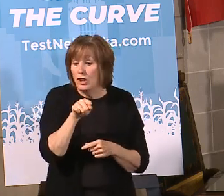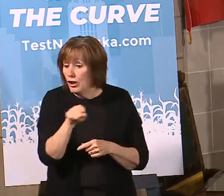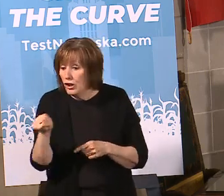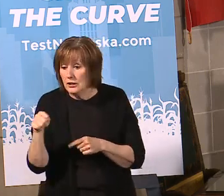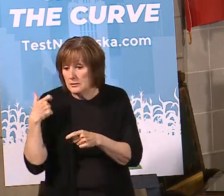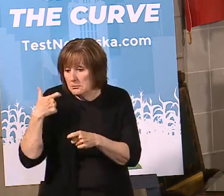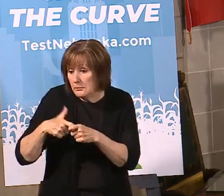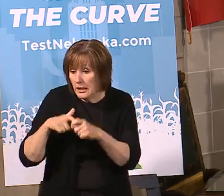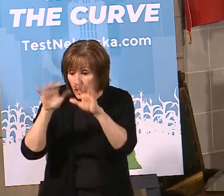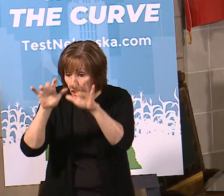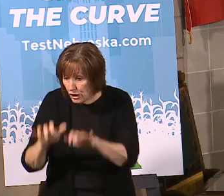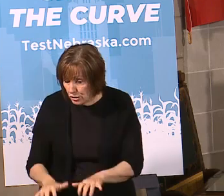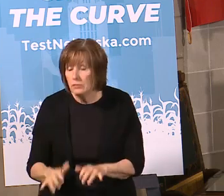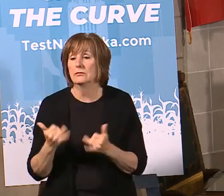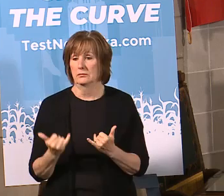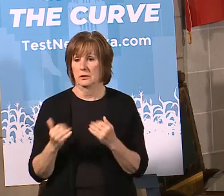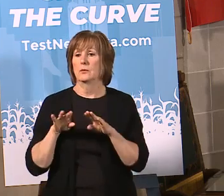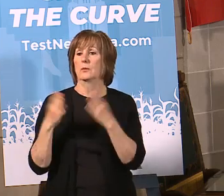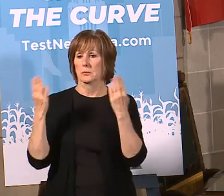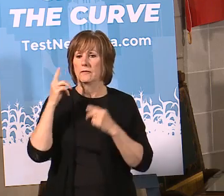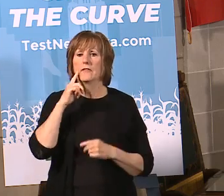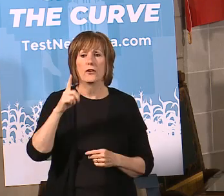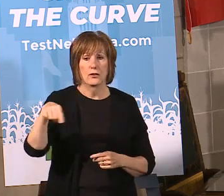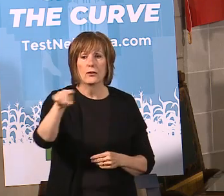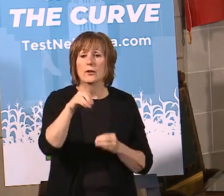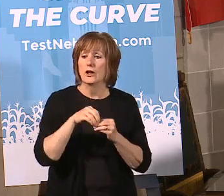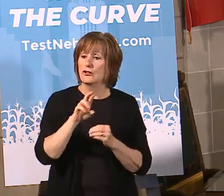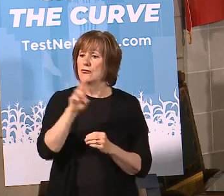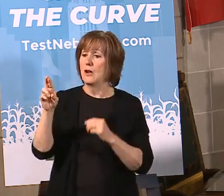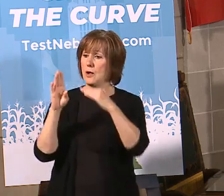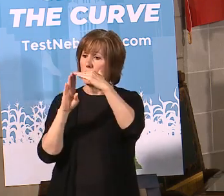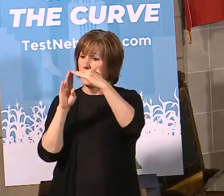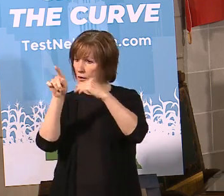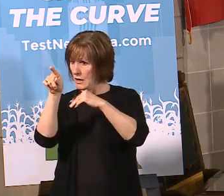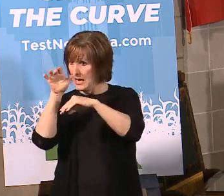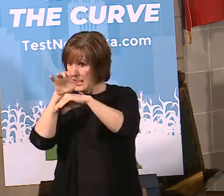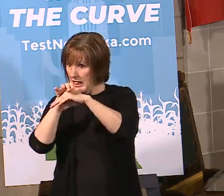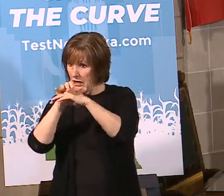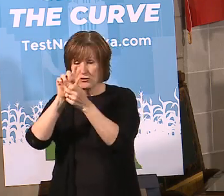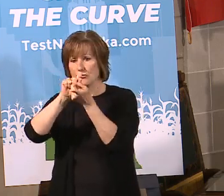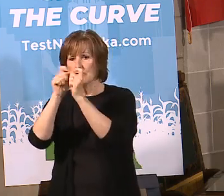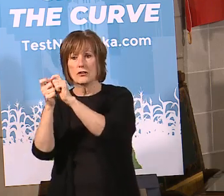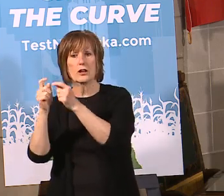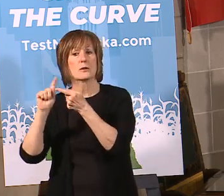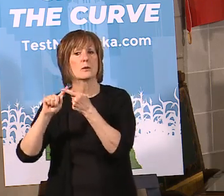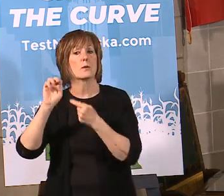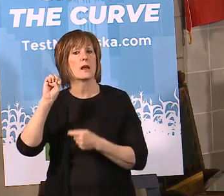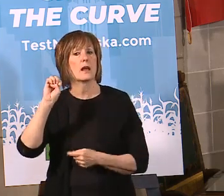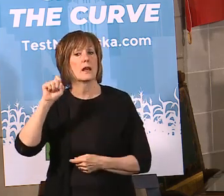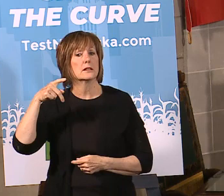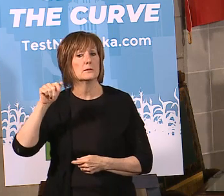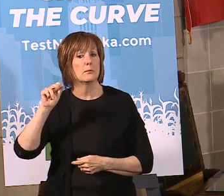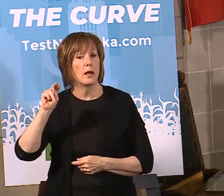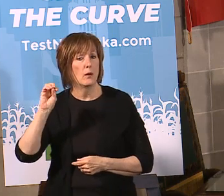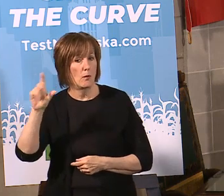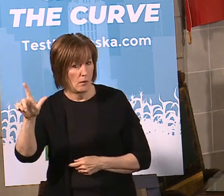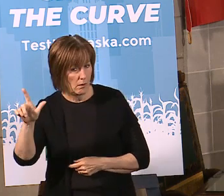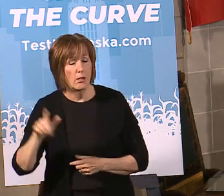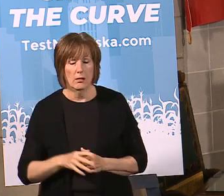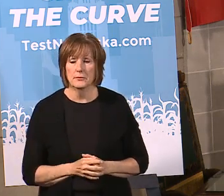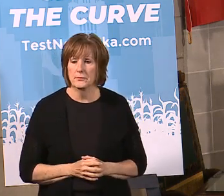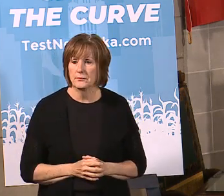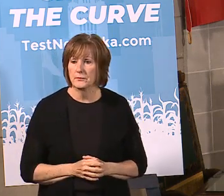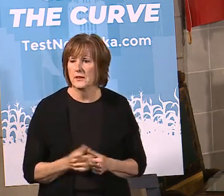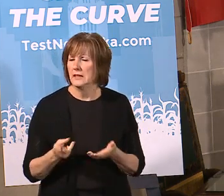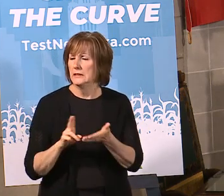assessment in Spanish that is now available to you. Just in the upper right hand corner there's a box that says English. Just flip that to Espanol. So you'll be able to do that. So